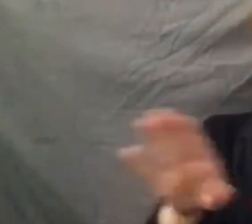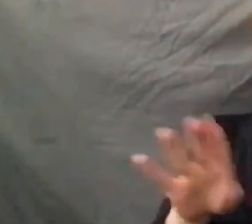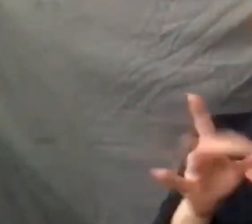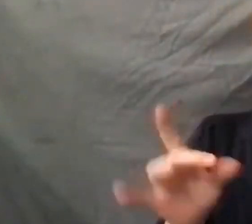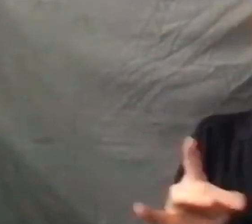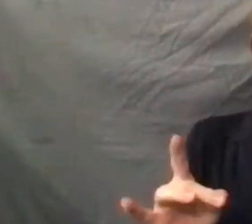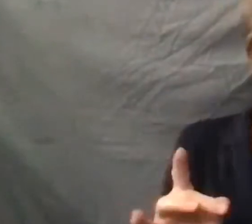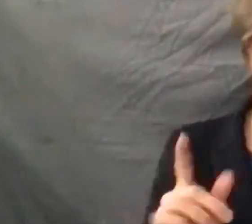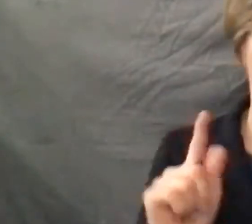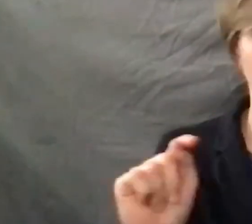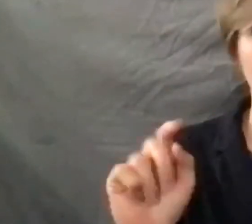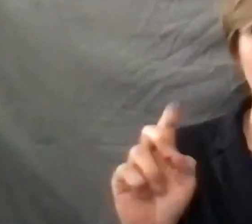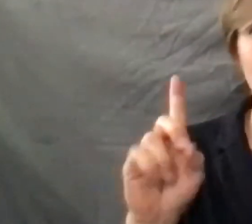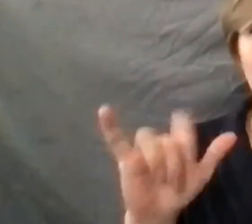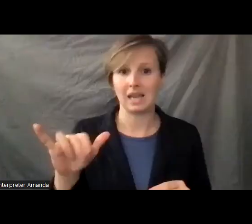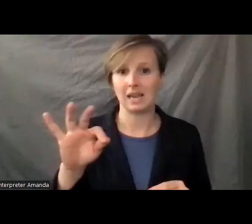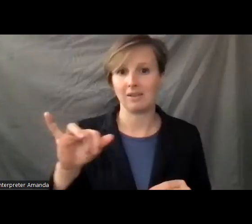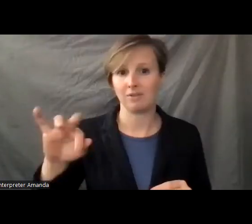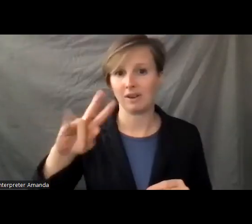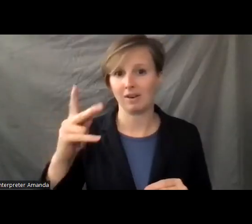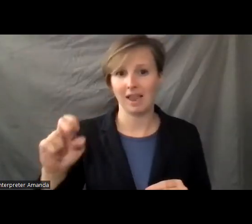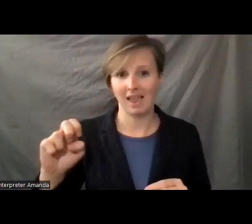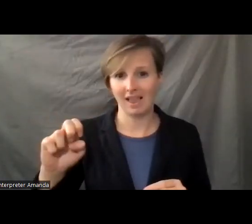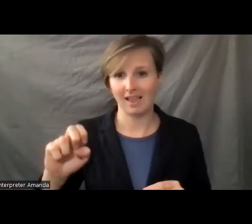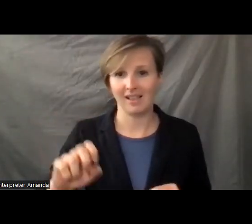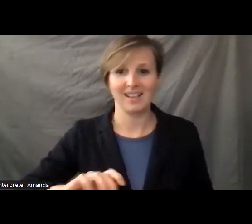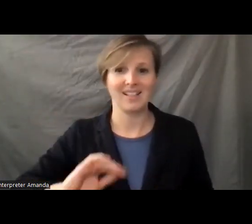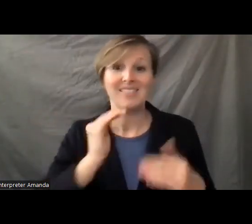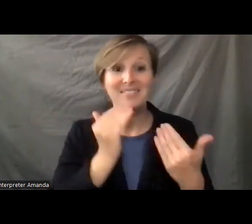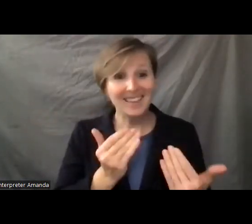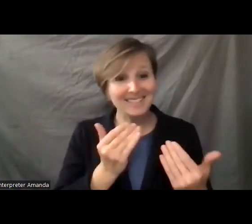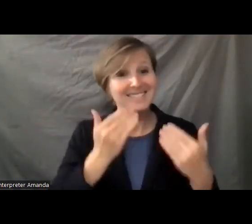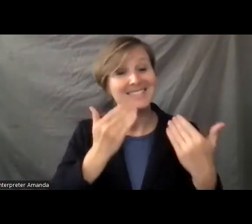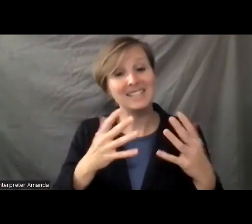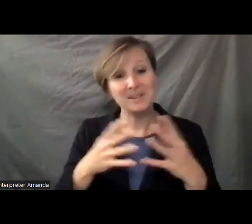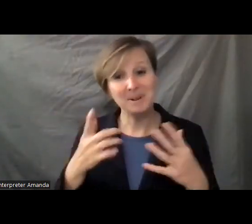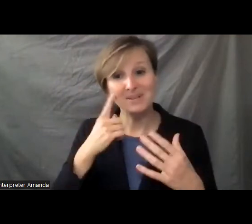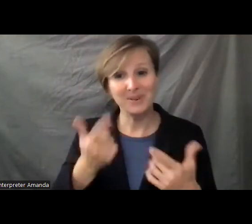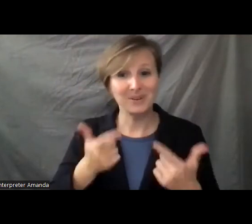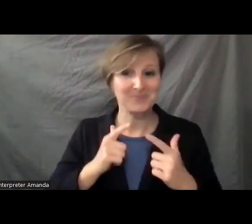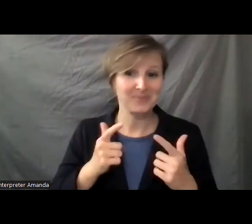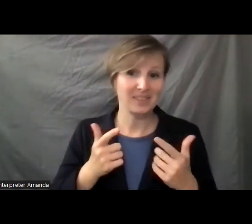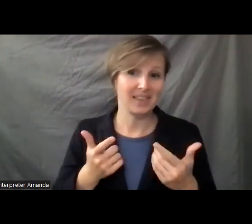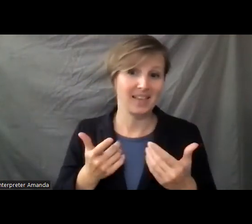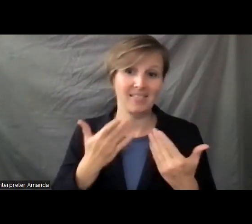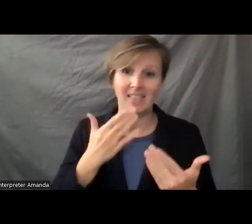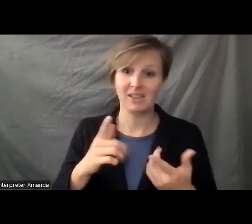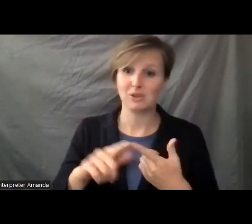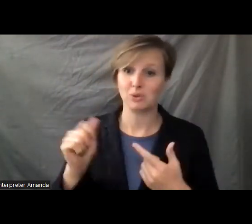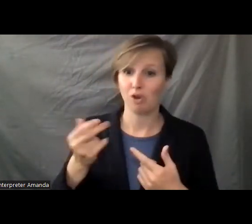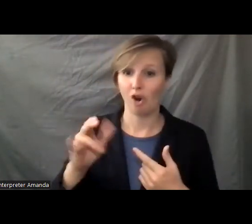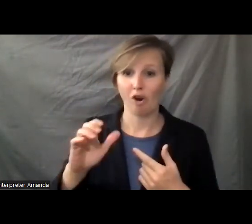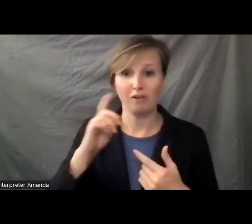Candidate Teddy Birke, you are on. Thank you. Thank you so much for having me on. want to say thank you to the ARC for